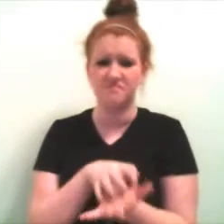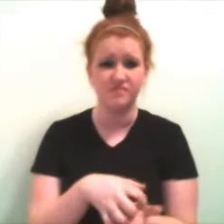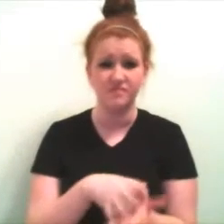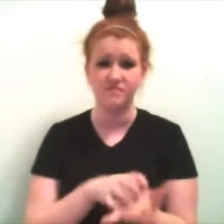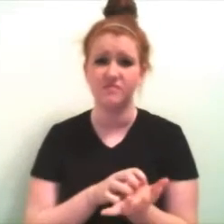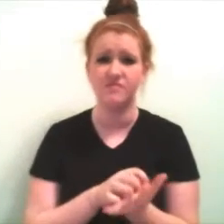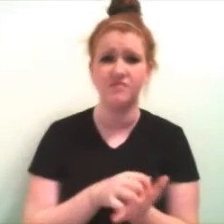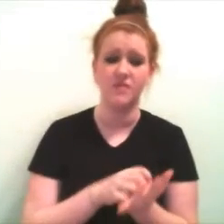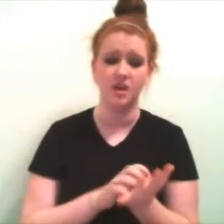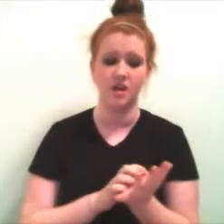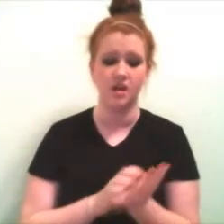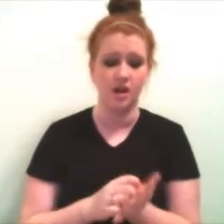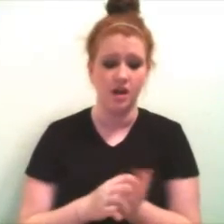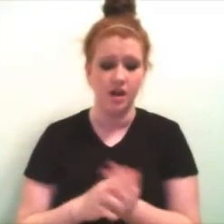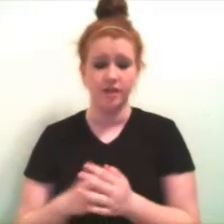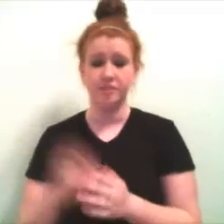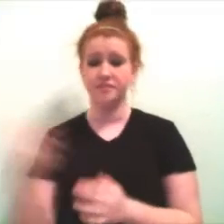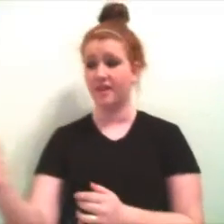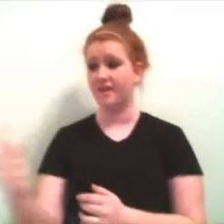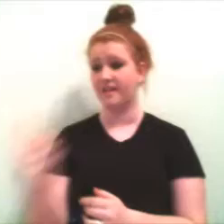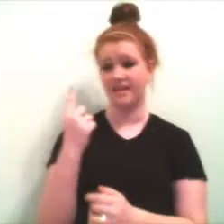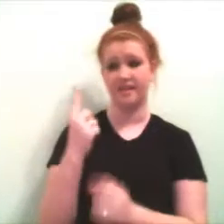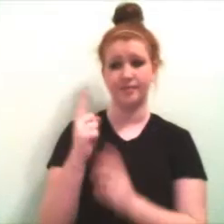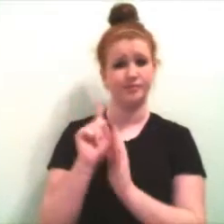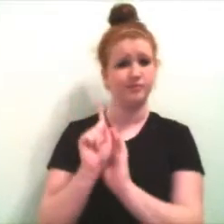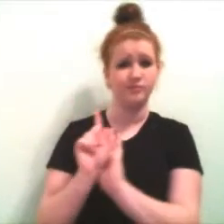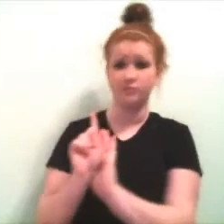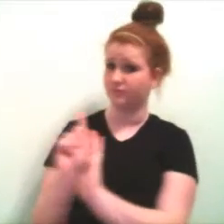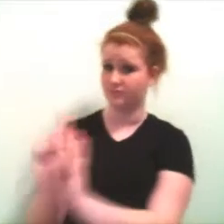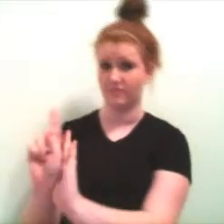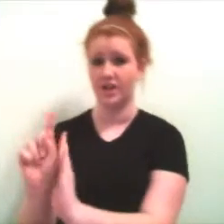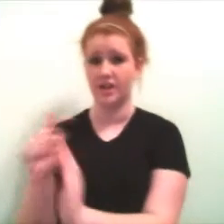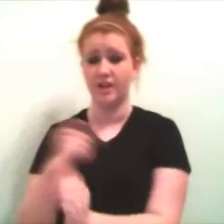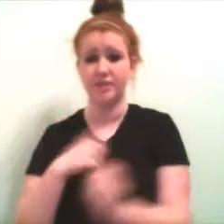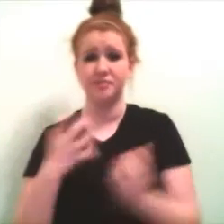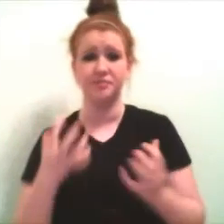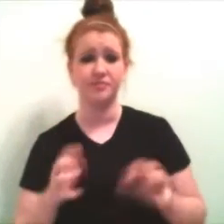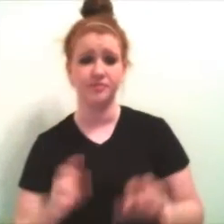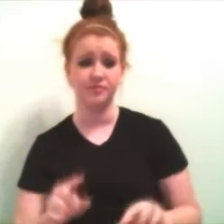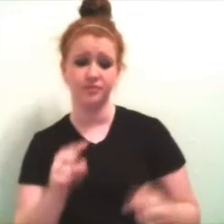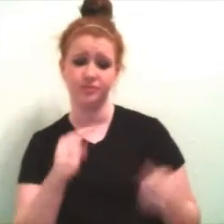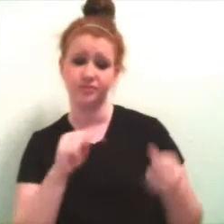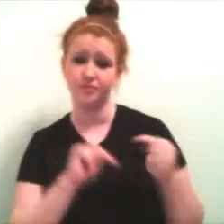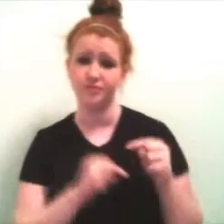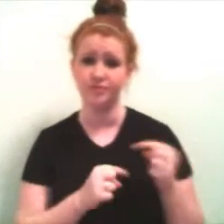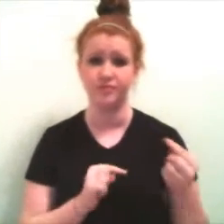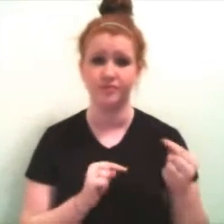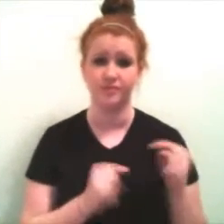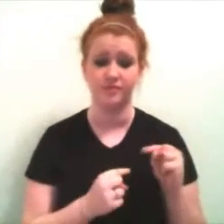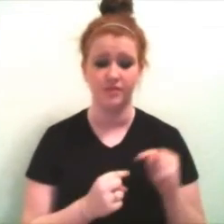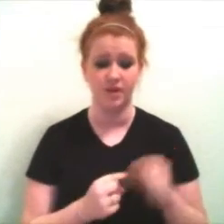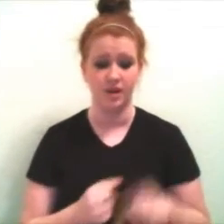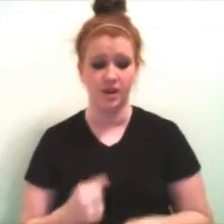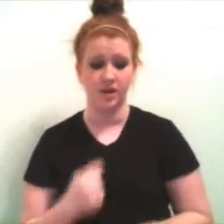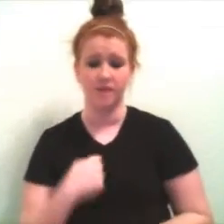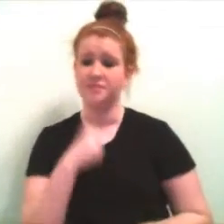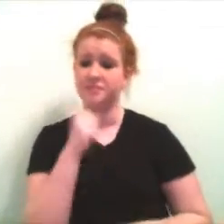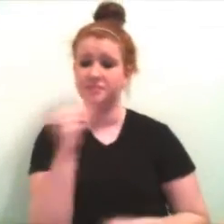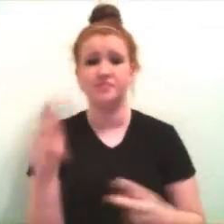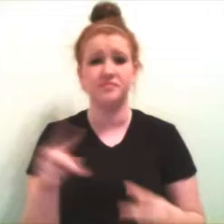demons are. Don't get to the clouds, it's where my